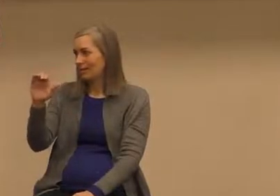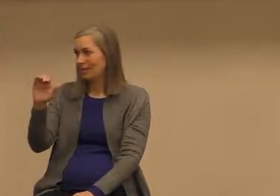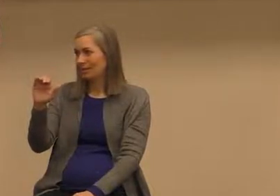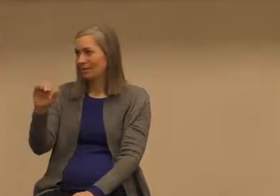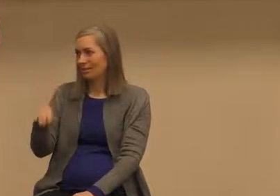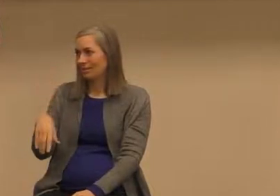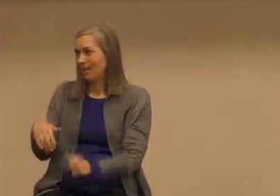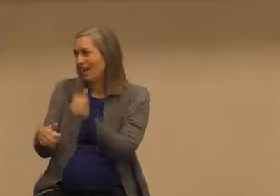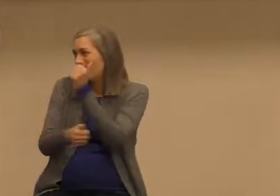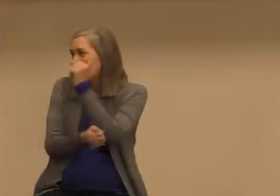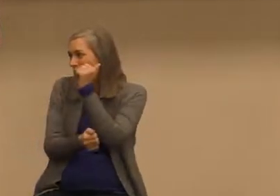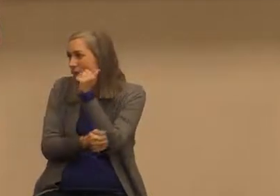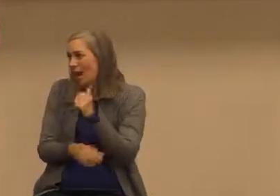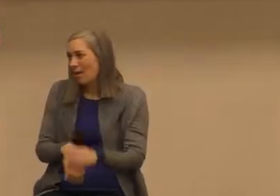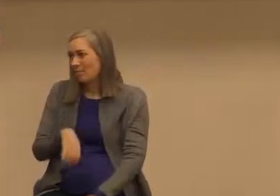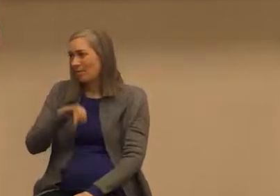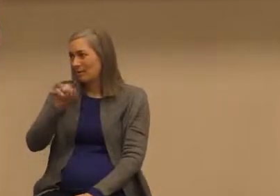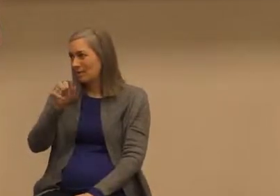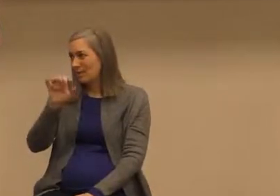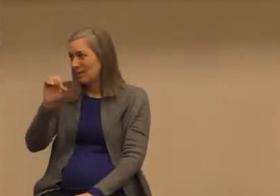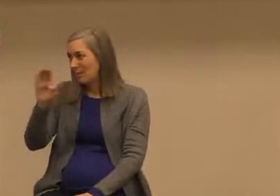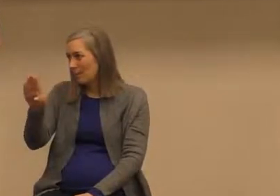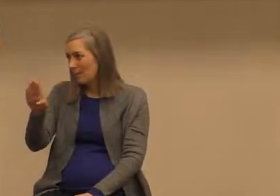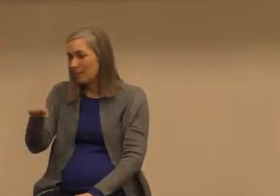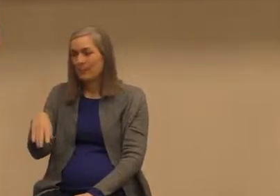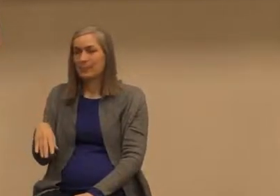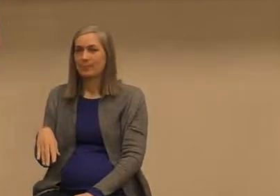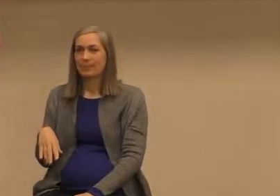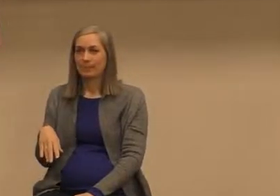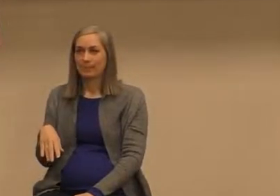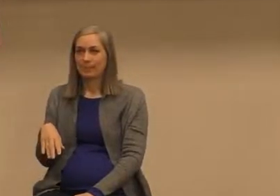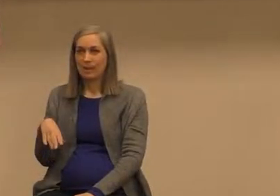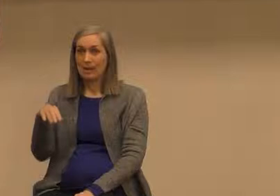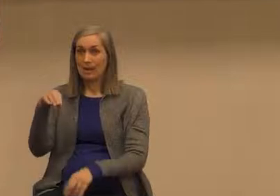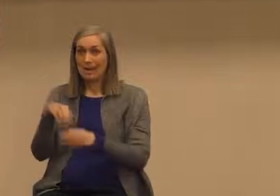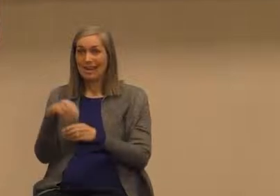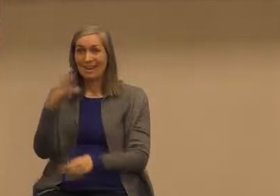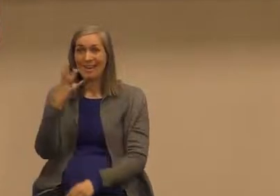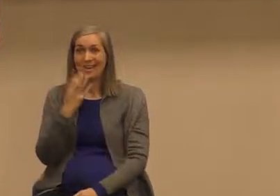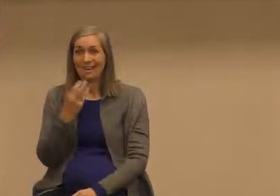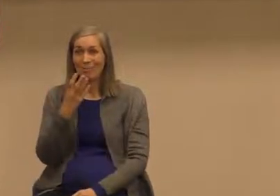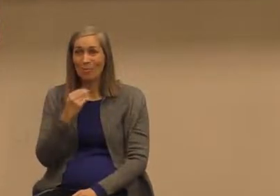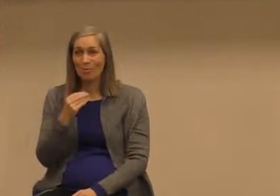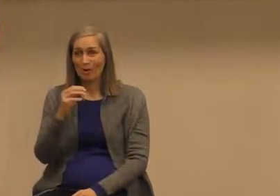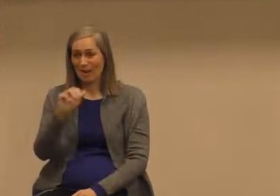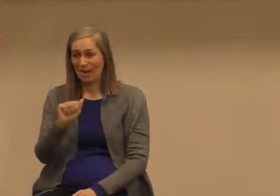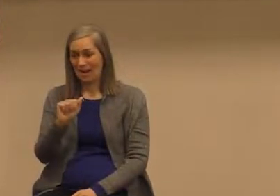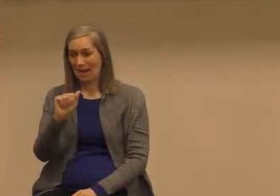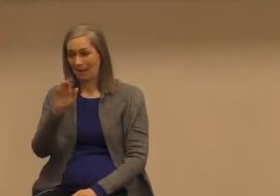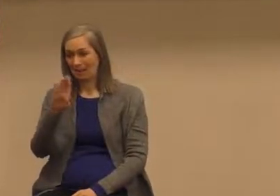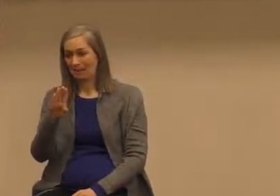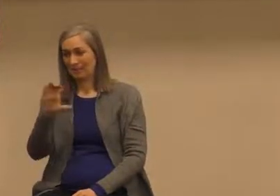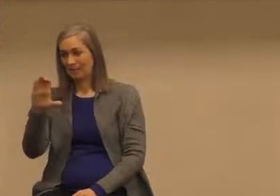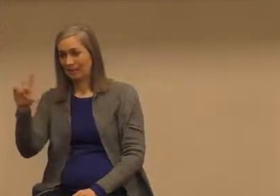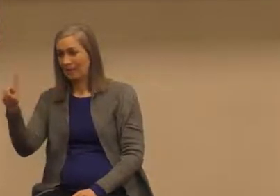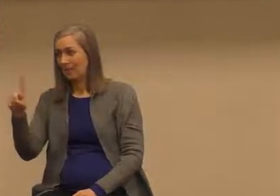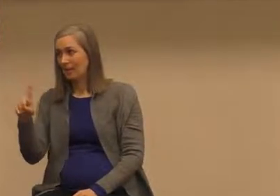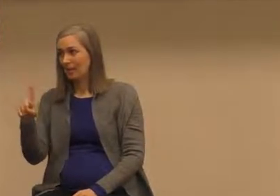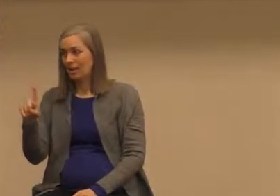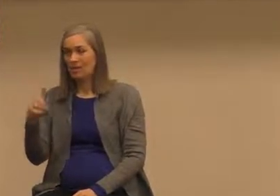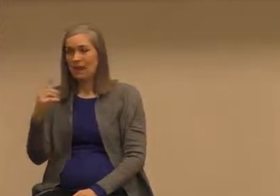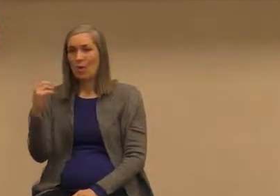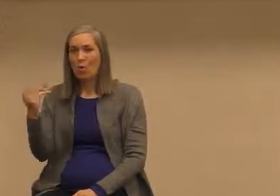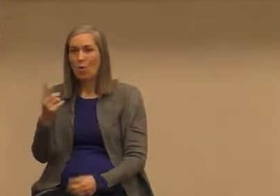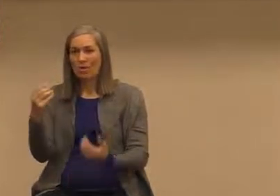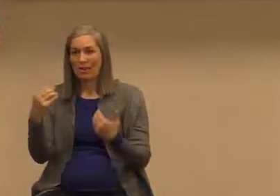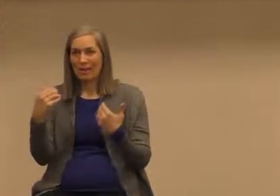originally Hebrew alphabet they only used consonants okay that's not I won't go into the details of how the Hebrew